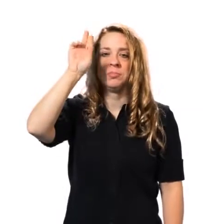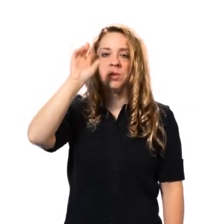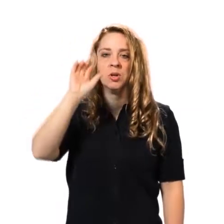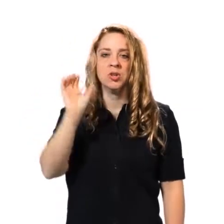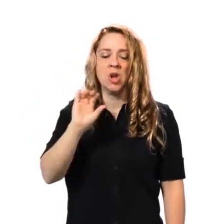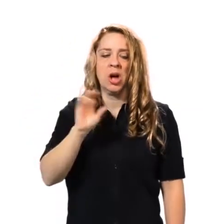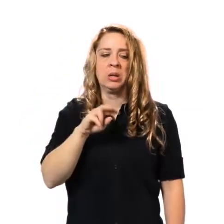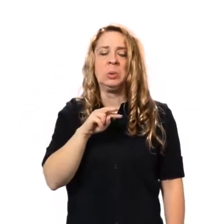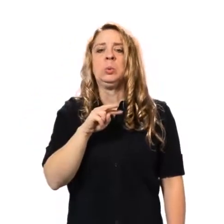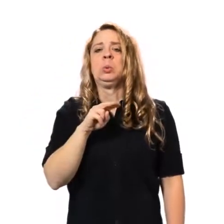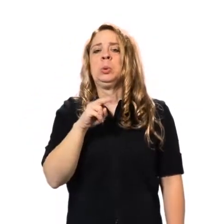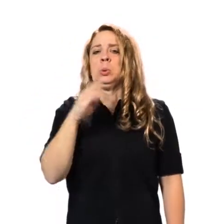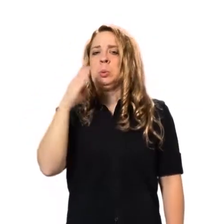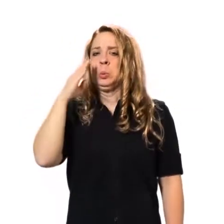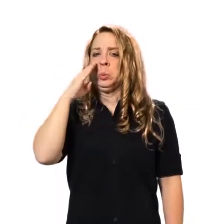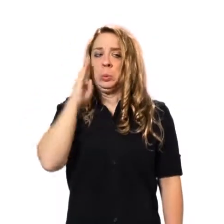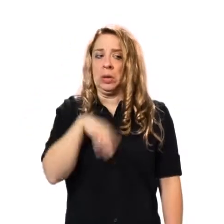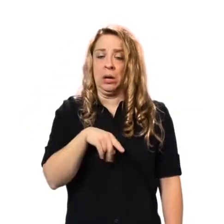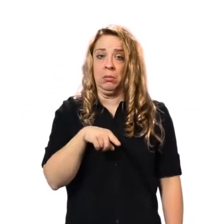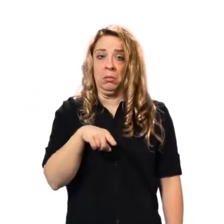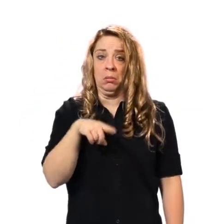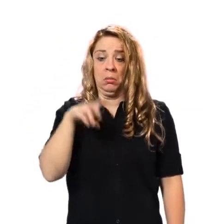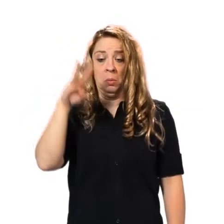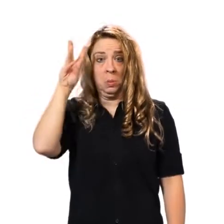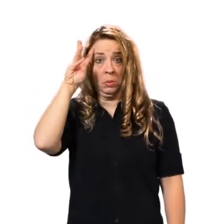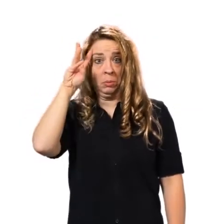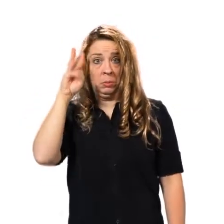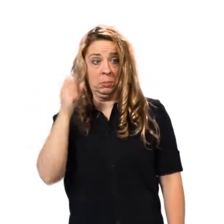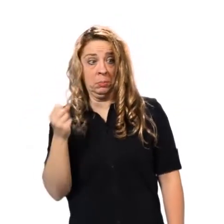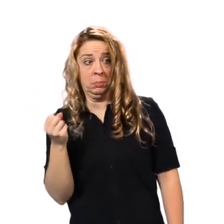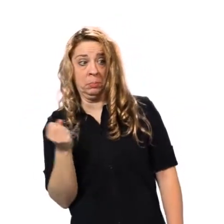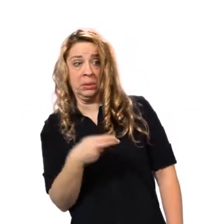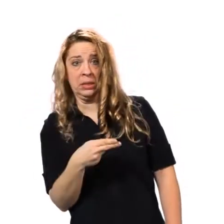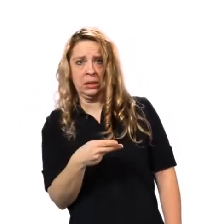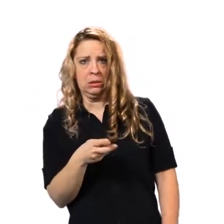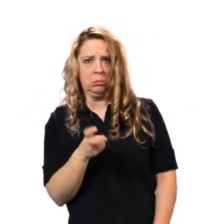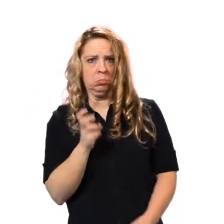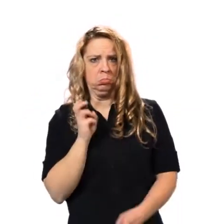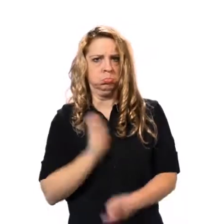Charlotte knew that Uncle would be hard to beat.